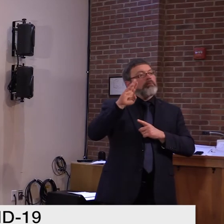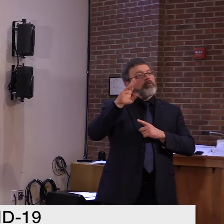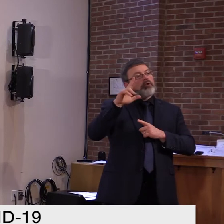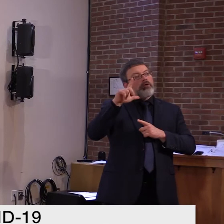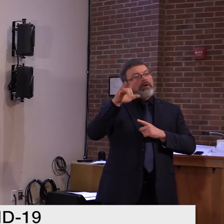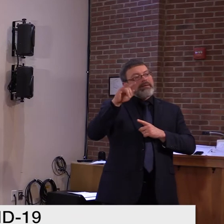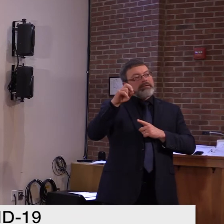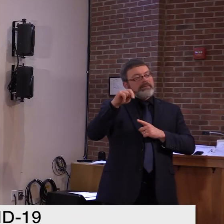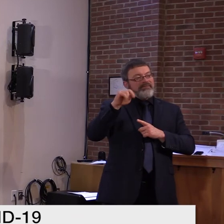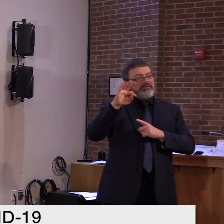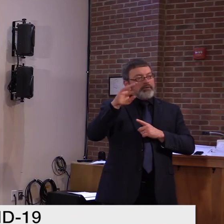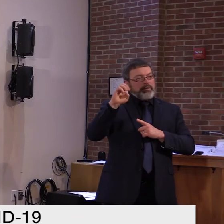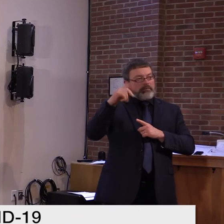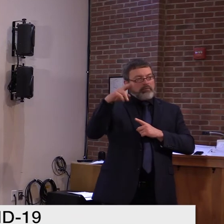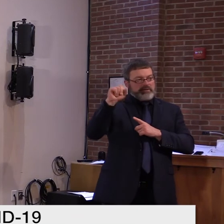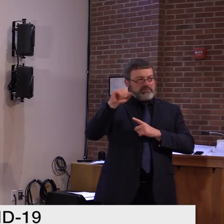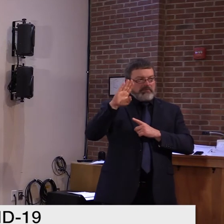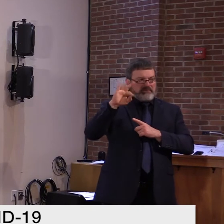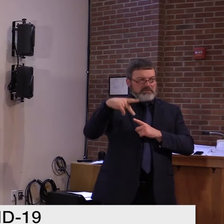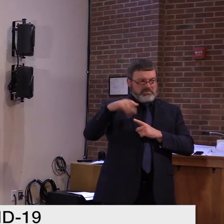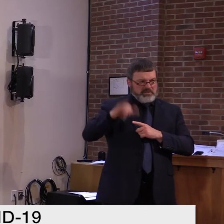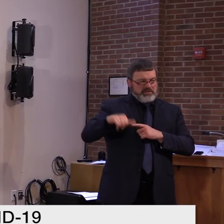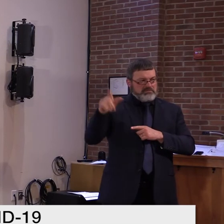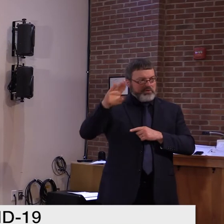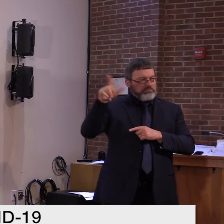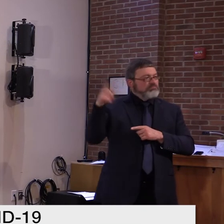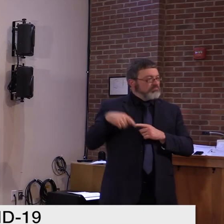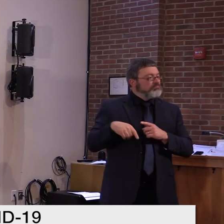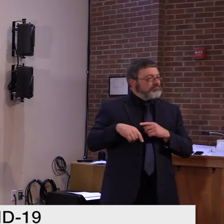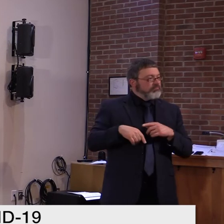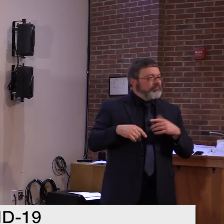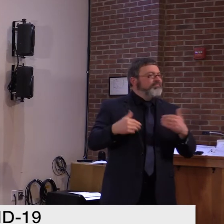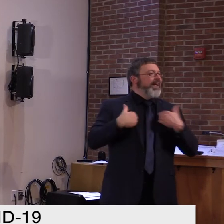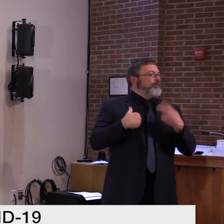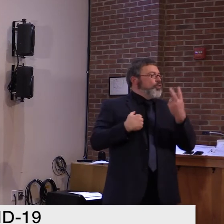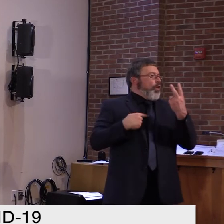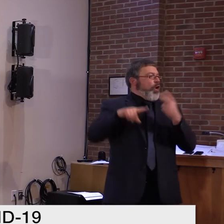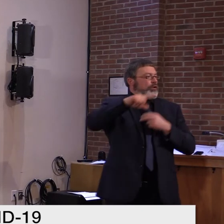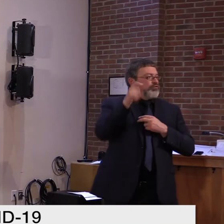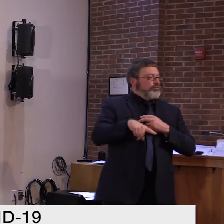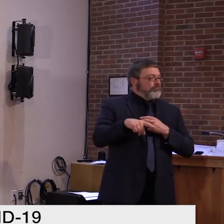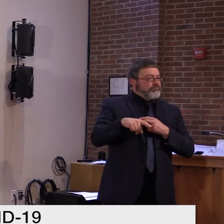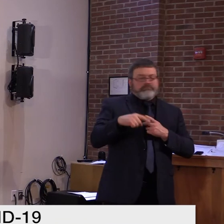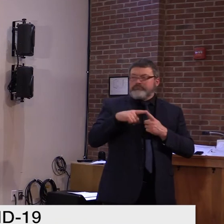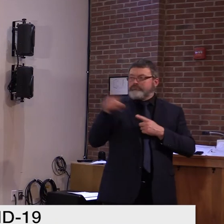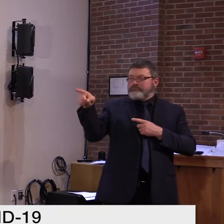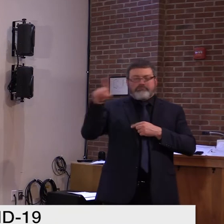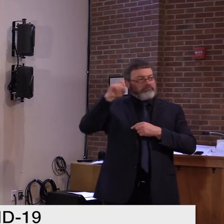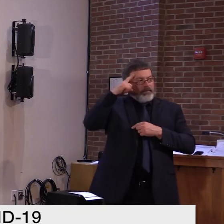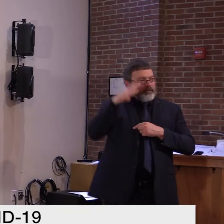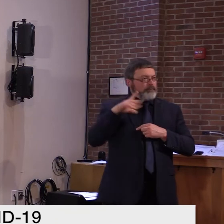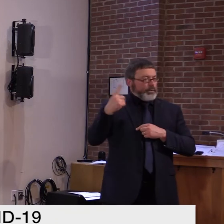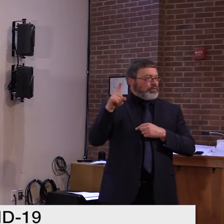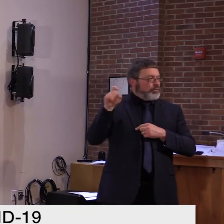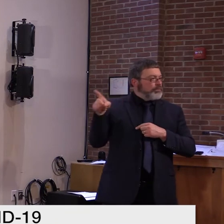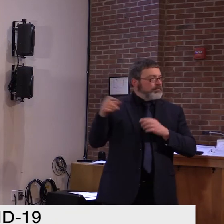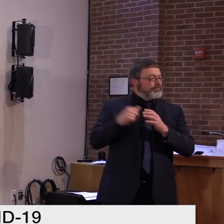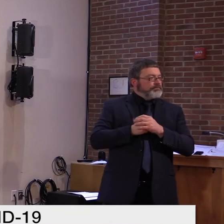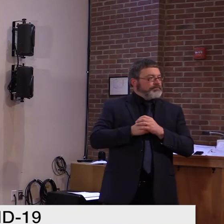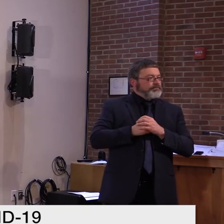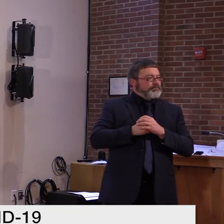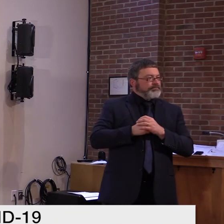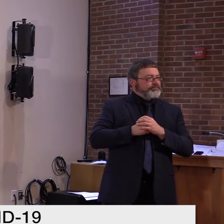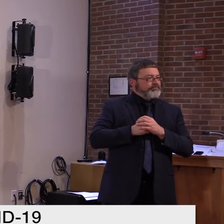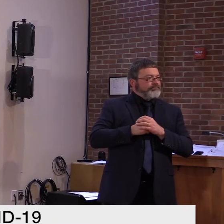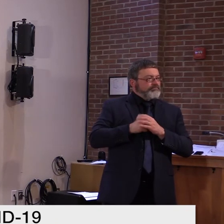Hi, thank you. I have a few questions. The first is for the governor. Um, I know, governor, that you said that you're hoping that,